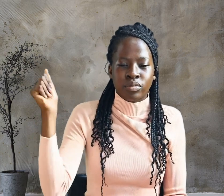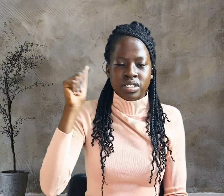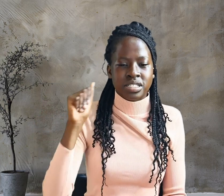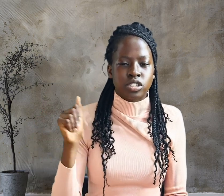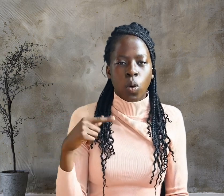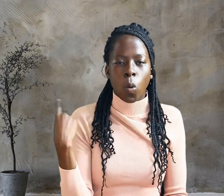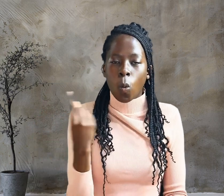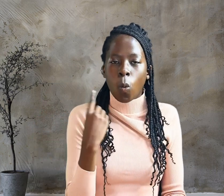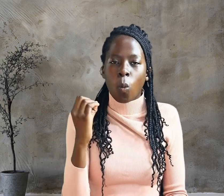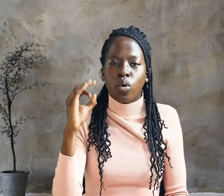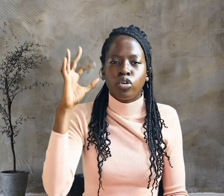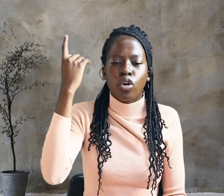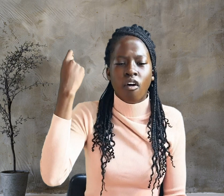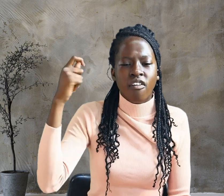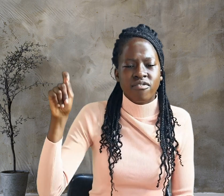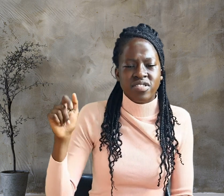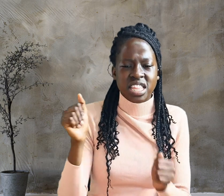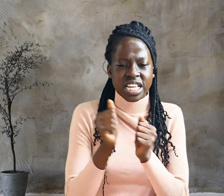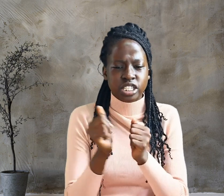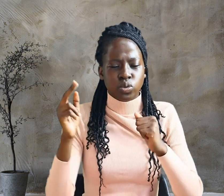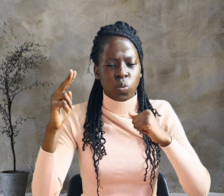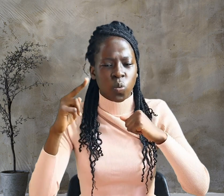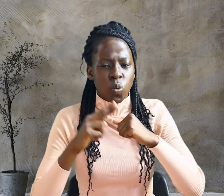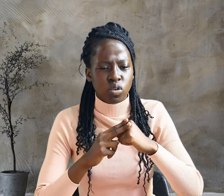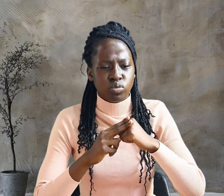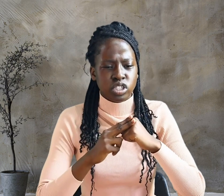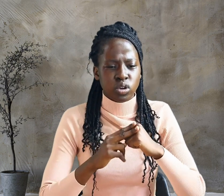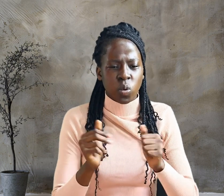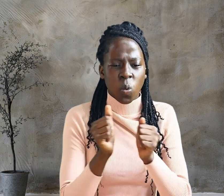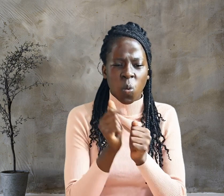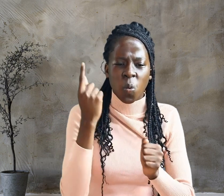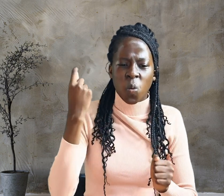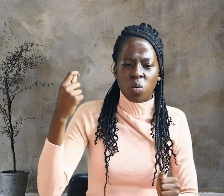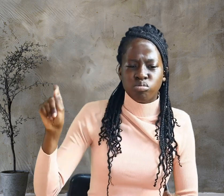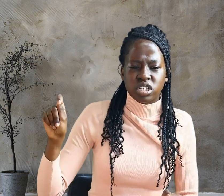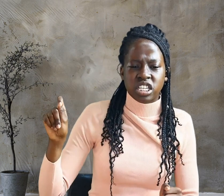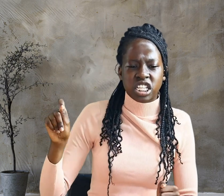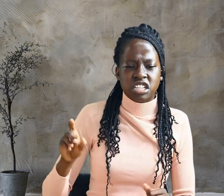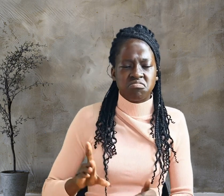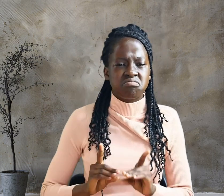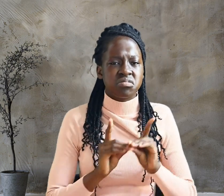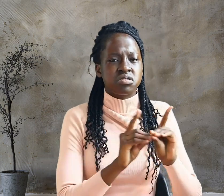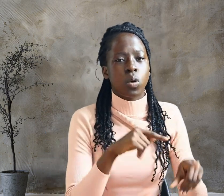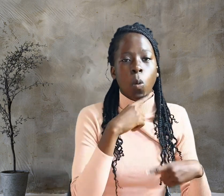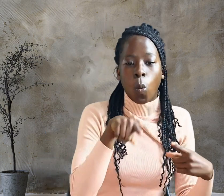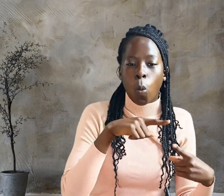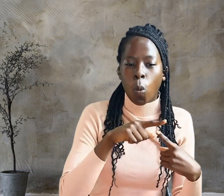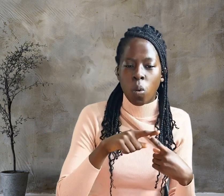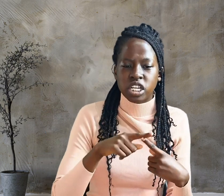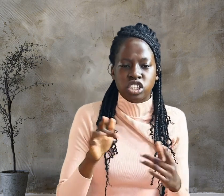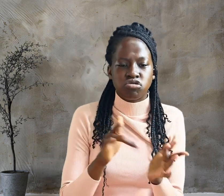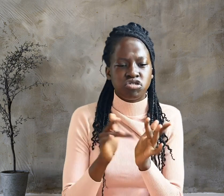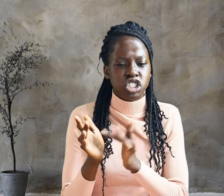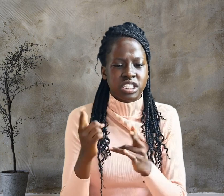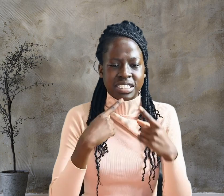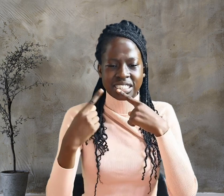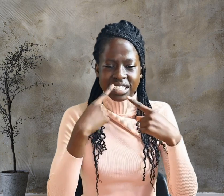was not with the disciples when Jesus came. So the other disciples told him,